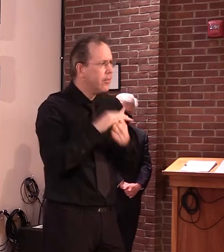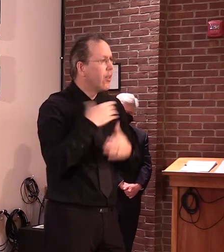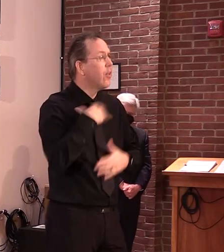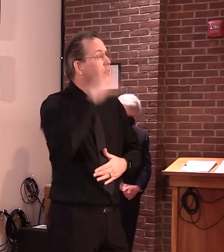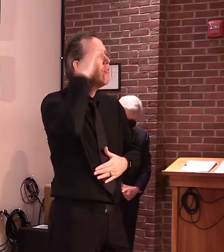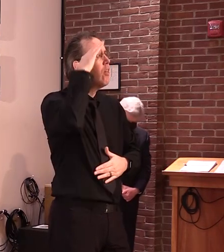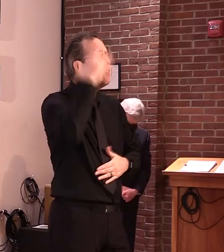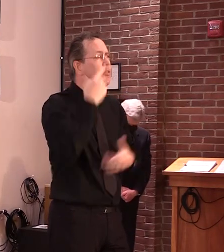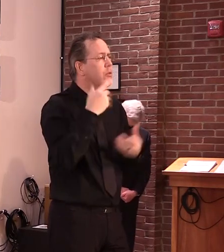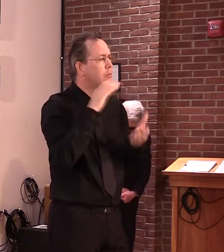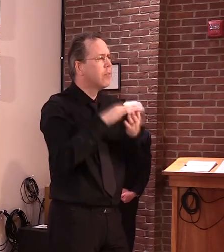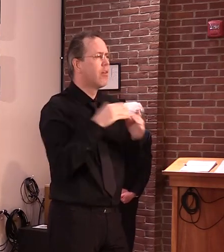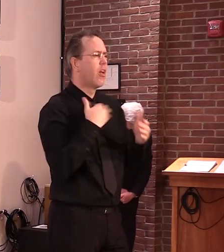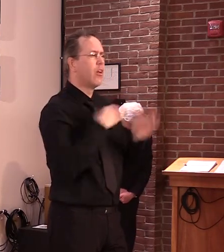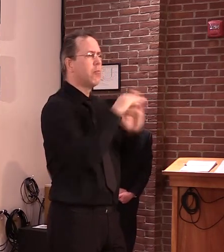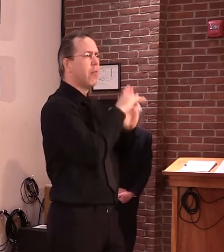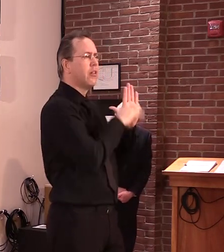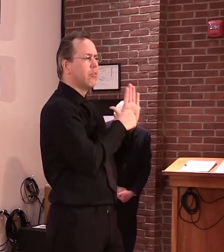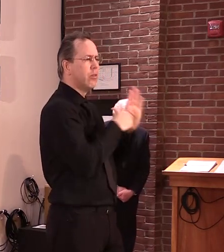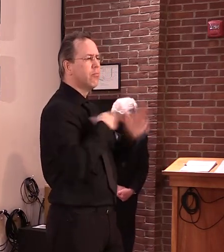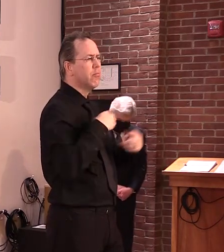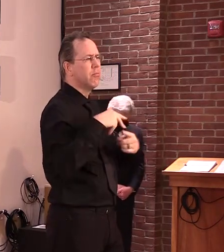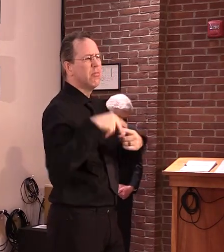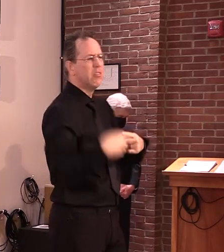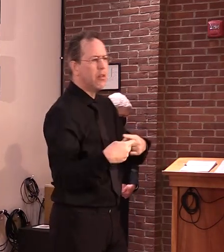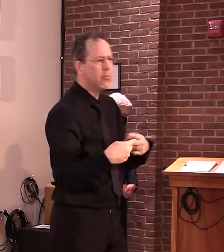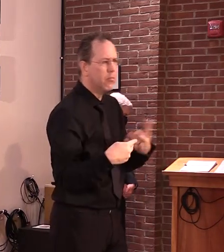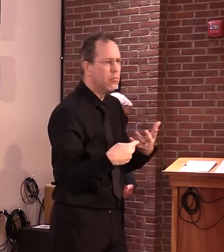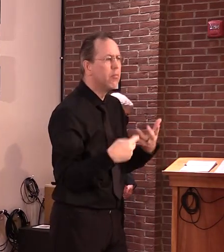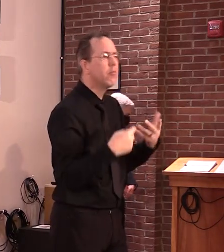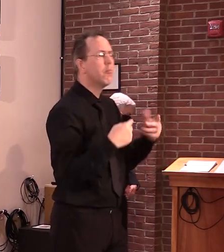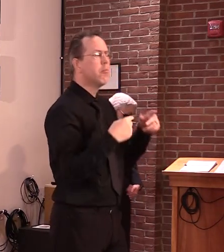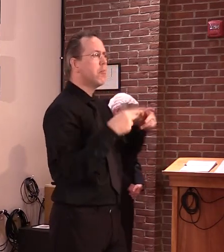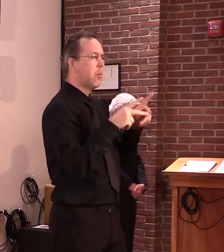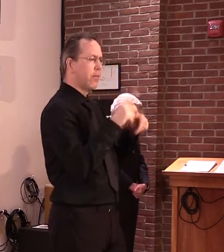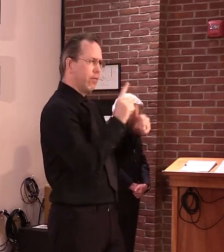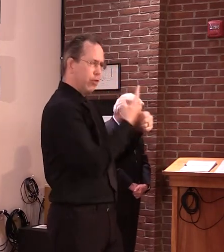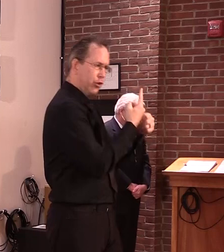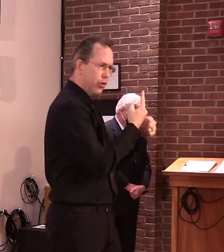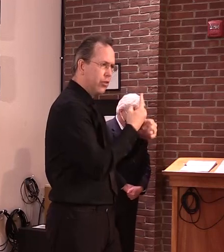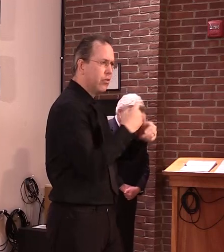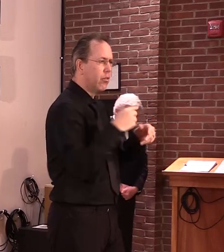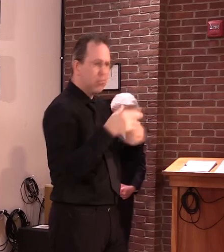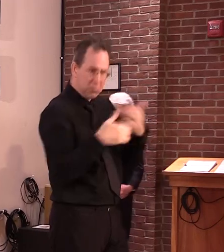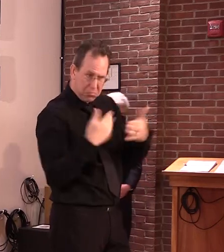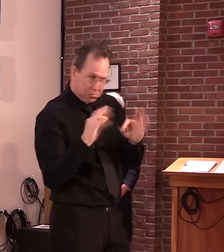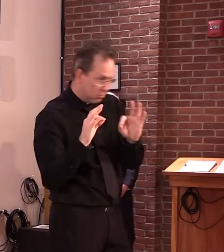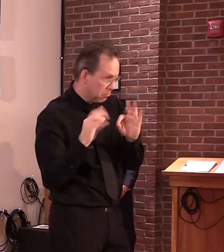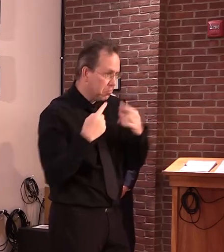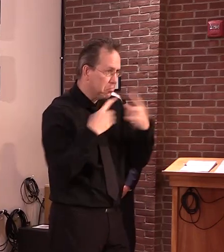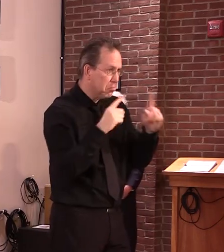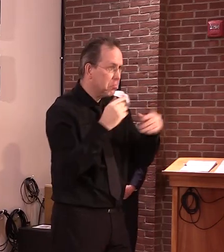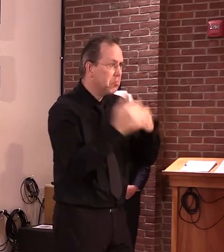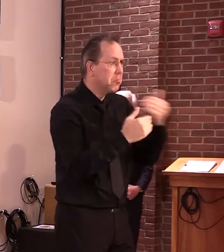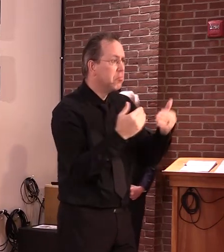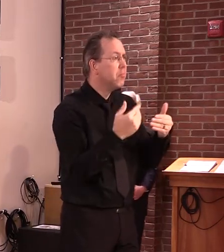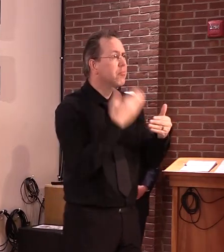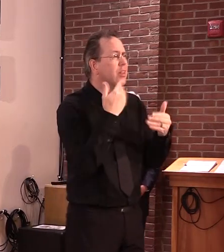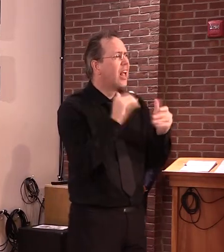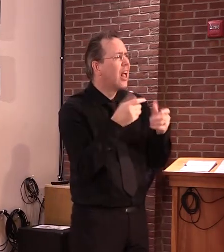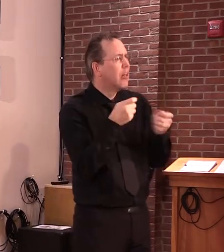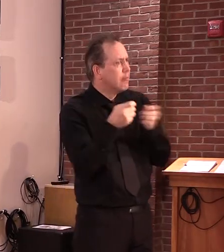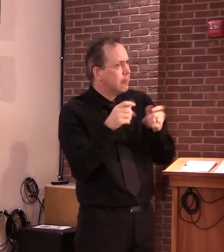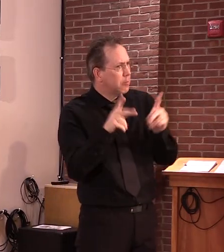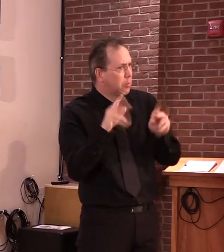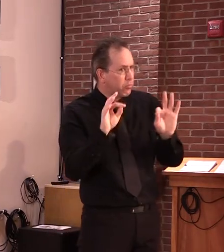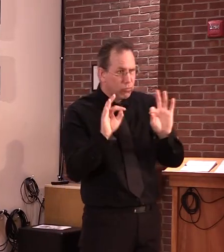they desperately need, and it's long overdue. So we'll continue down this path until everyone receives the benefits